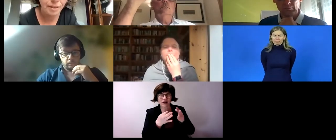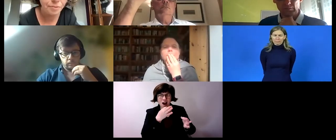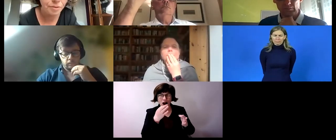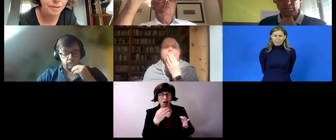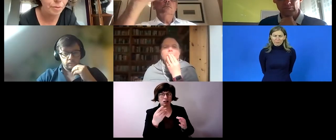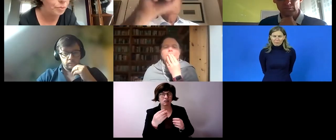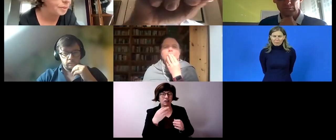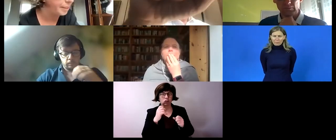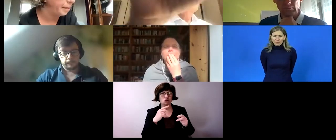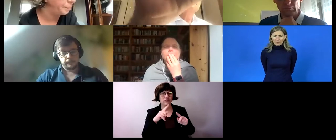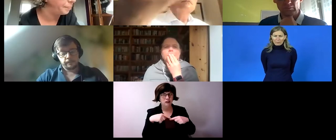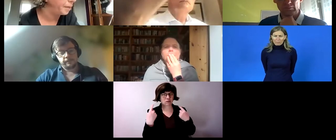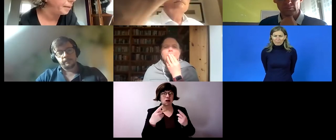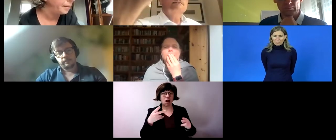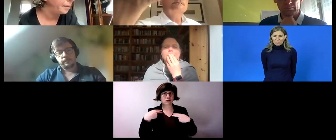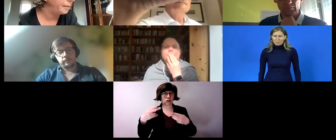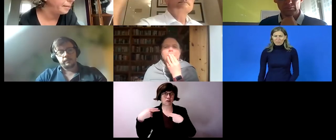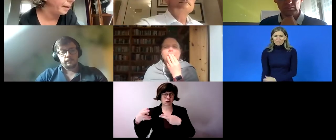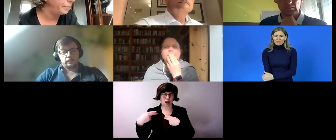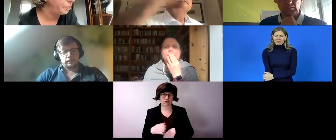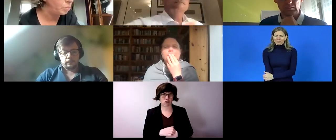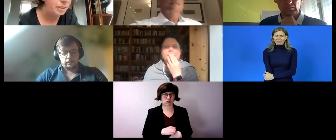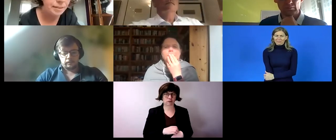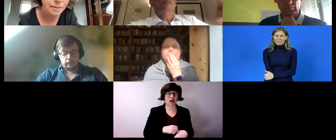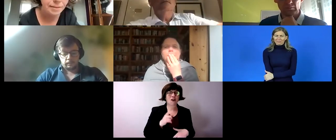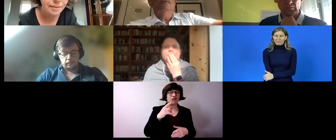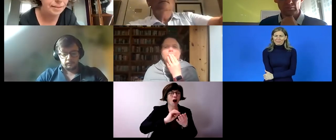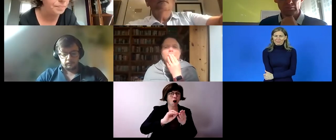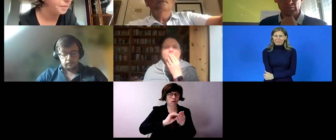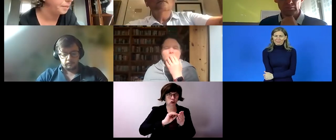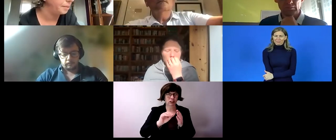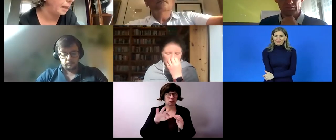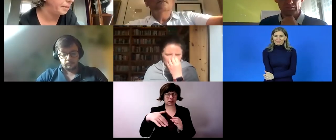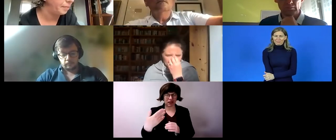and i would now like to um